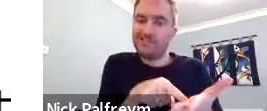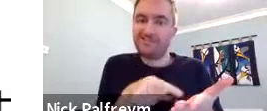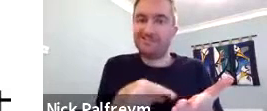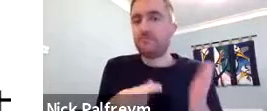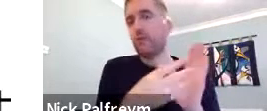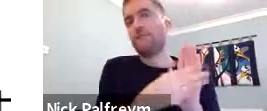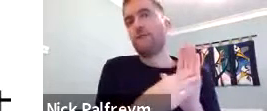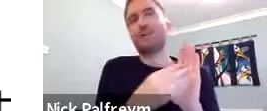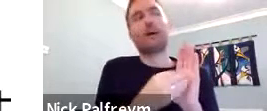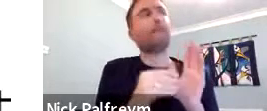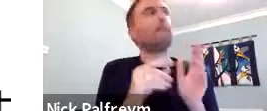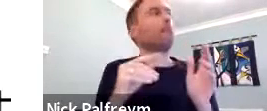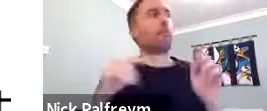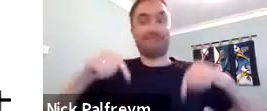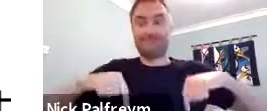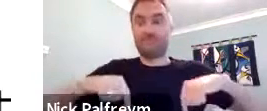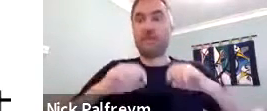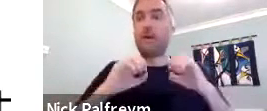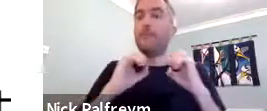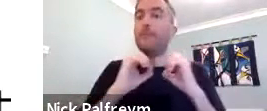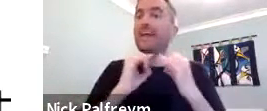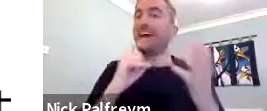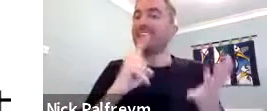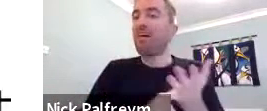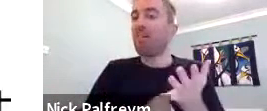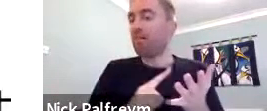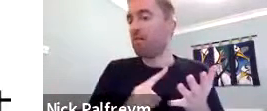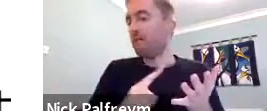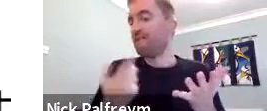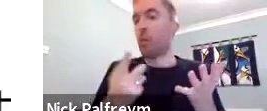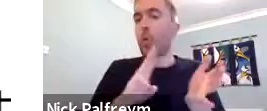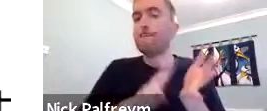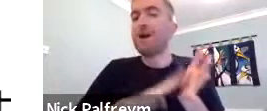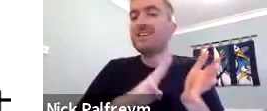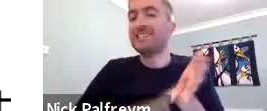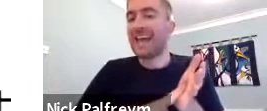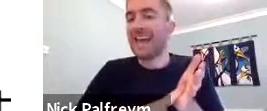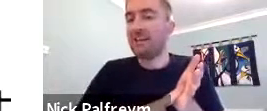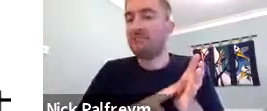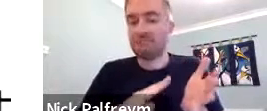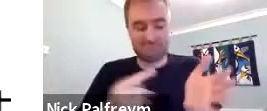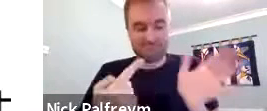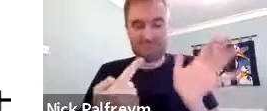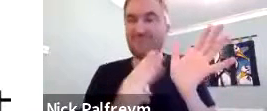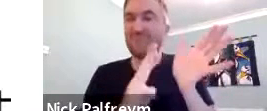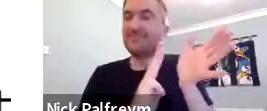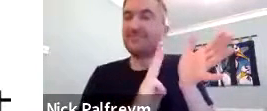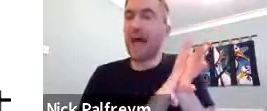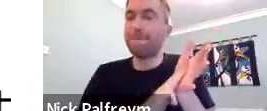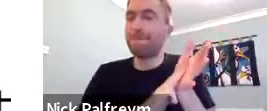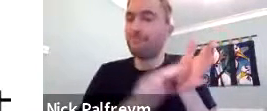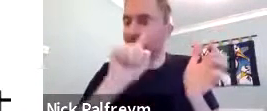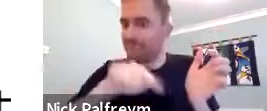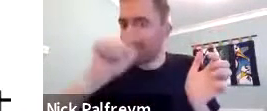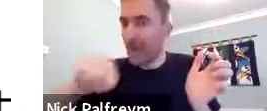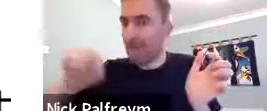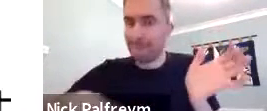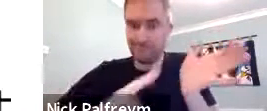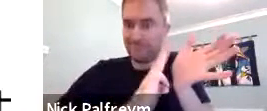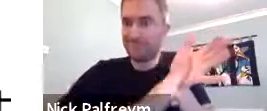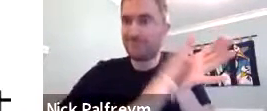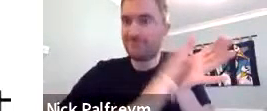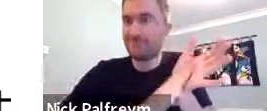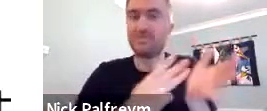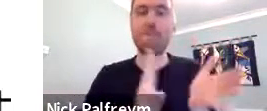letter of the word. So, for example, BSL. Monday is